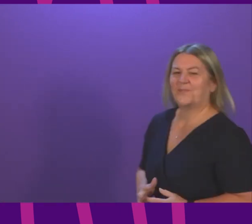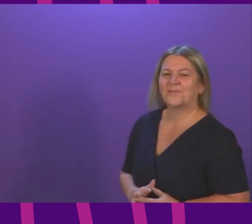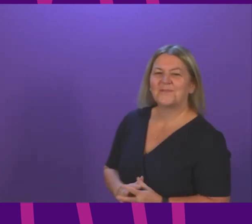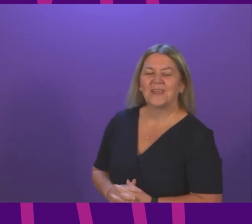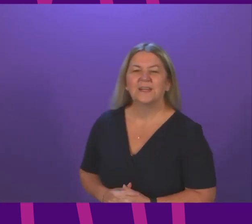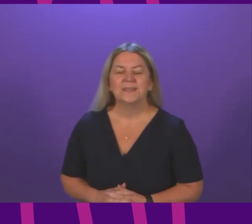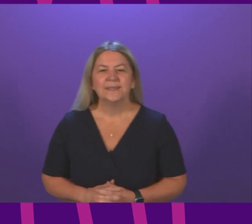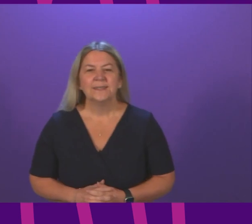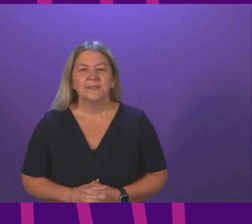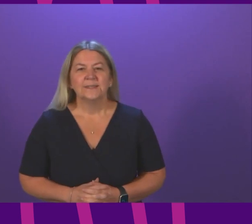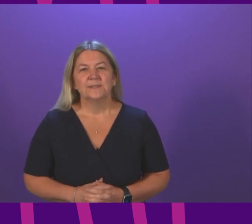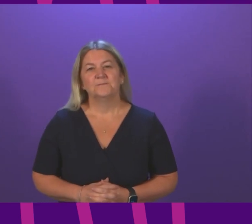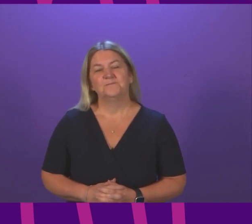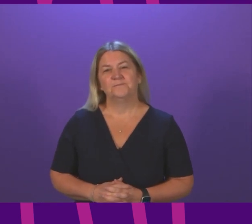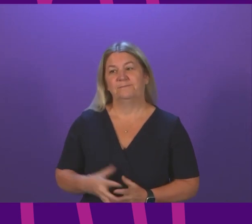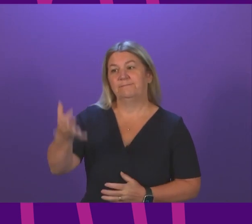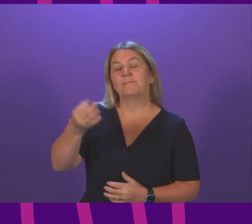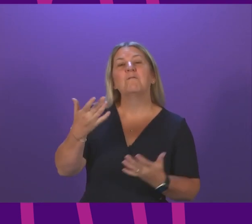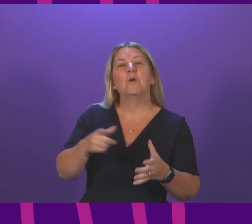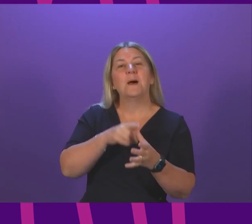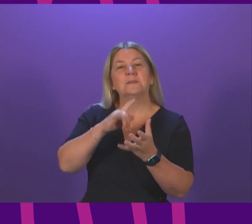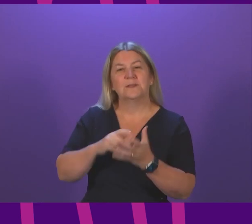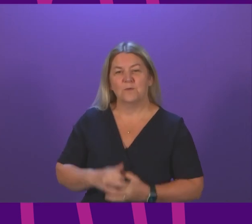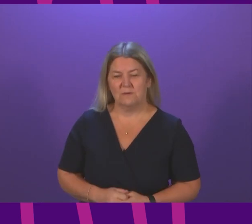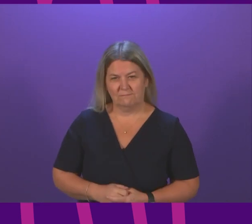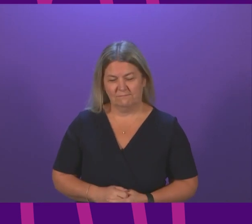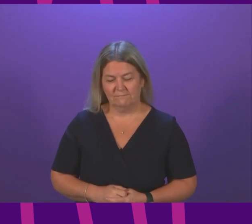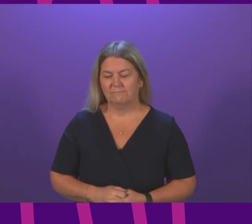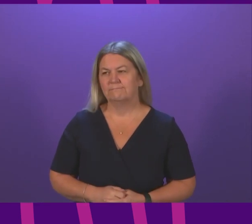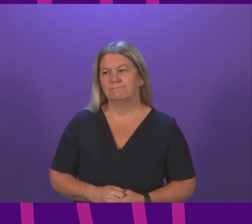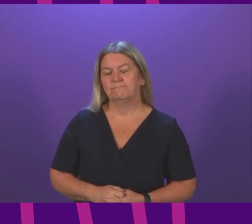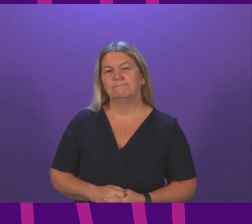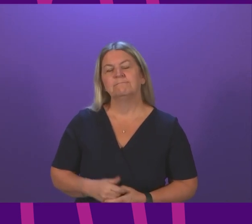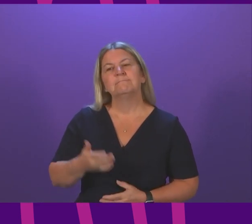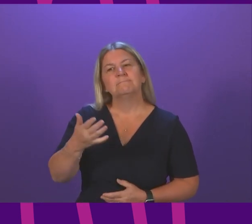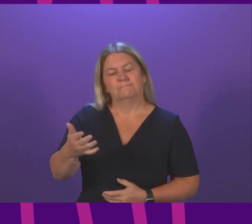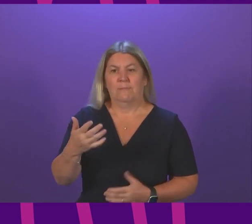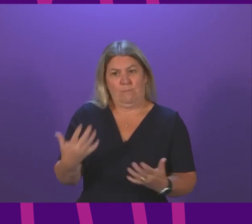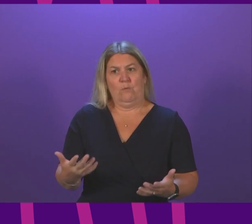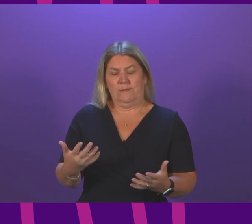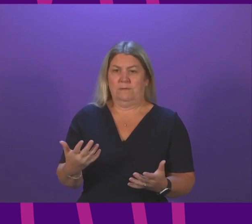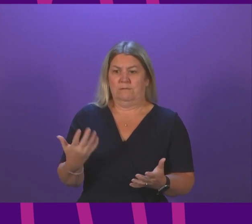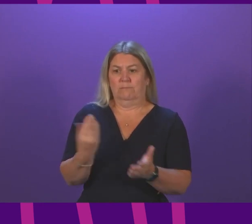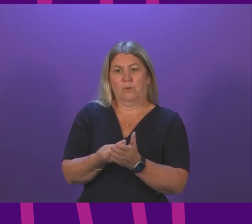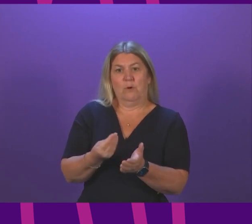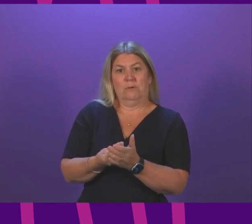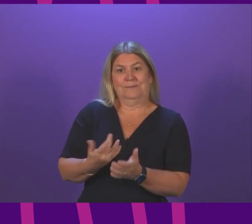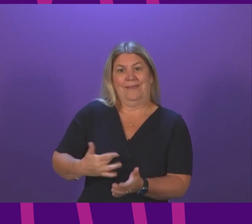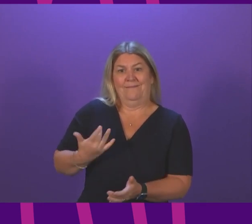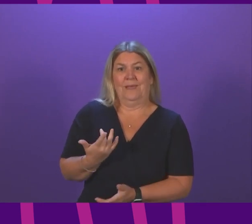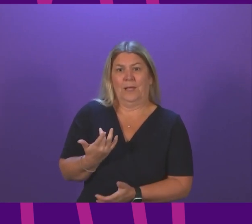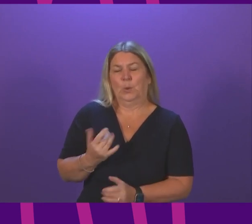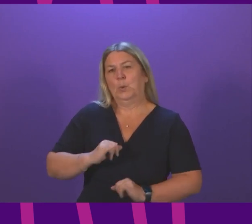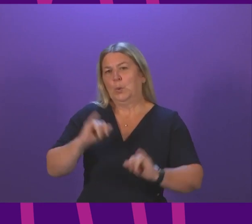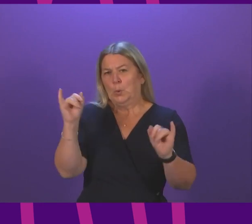question number two, Anna Sarwar. Presenting officer, we are facing a cost of living crisis. Today, furlough comes to an